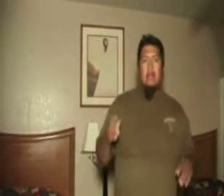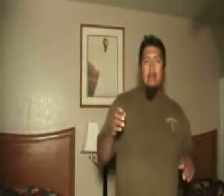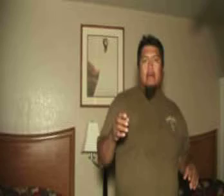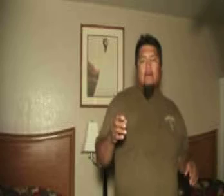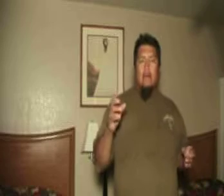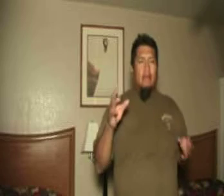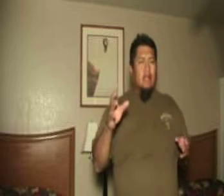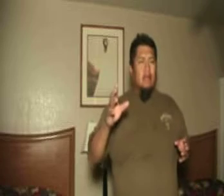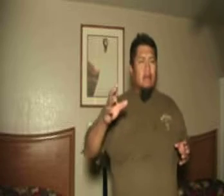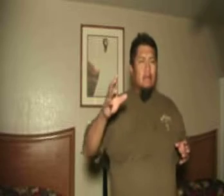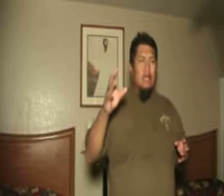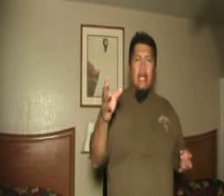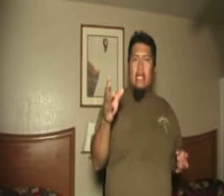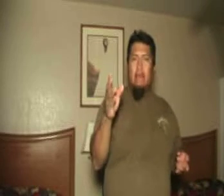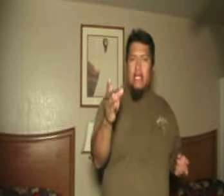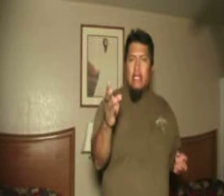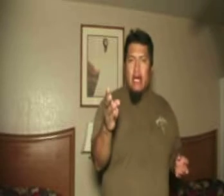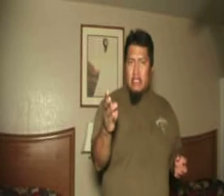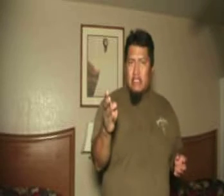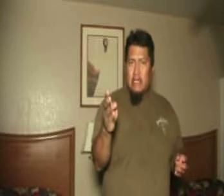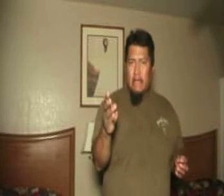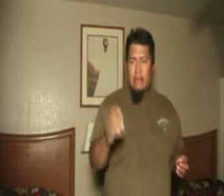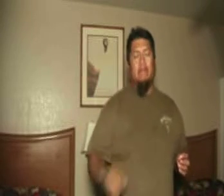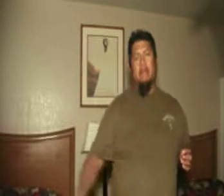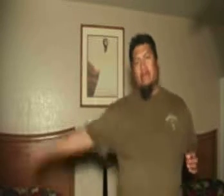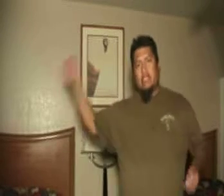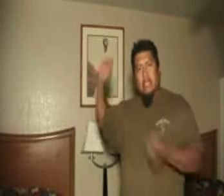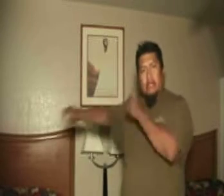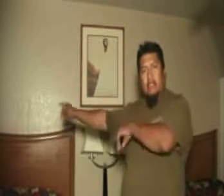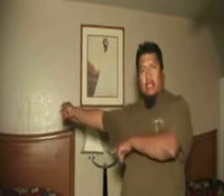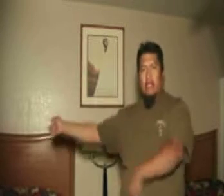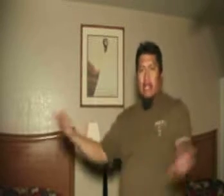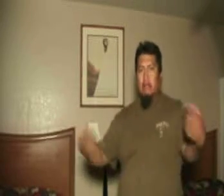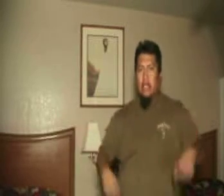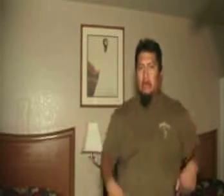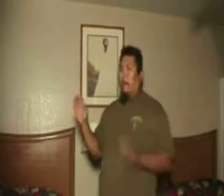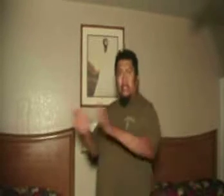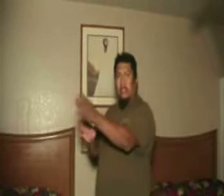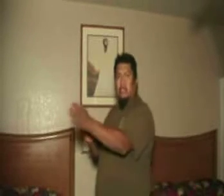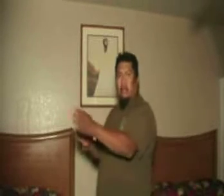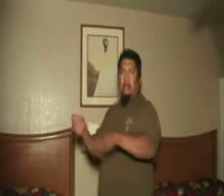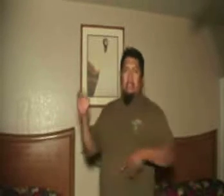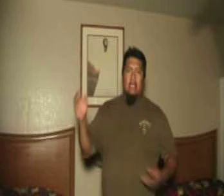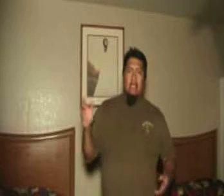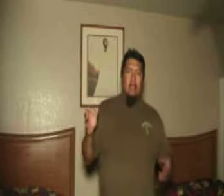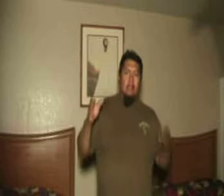from the guy named Shane Dawson TV if you just check out the link down below what he talks about is a thing called